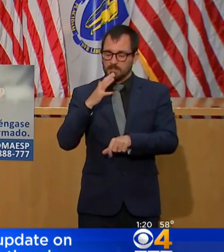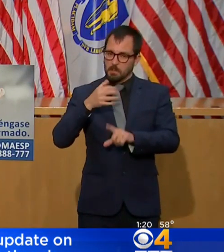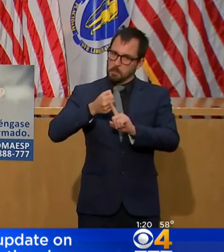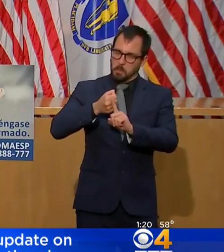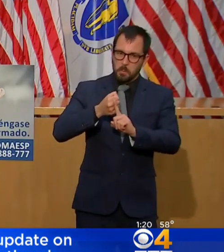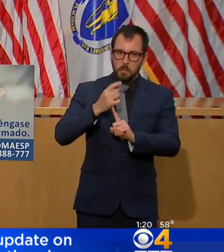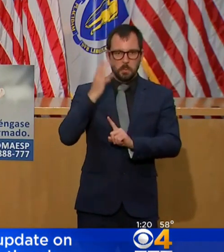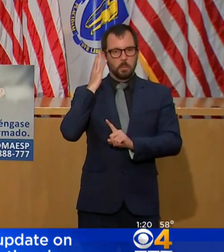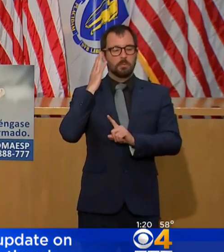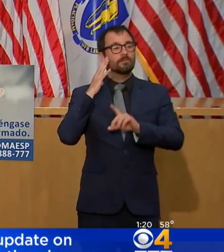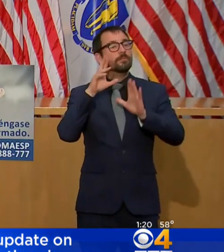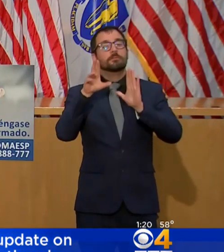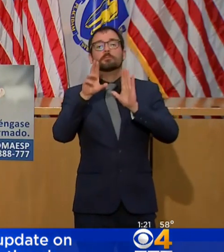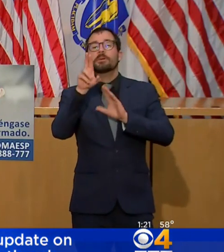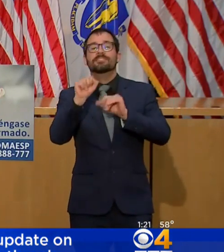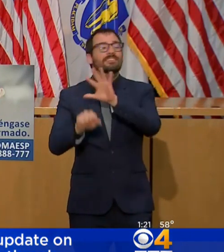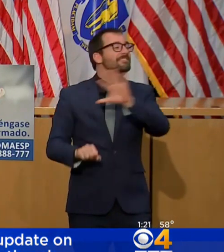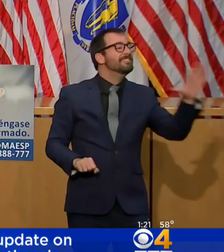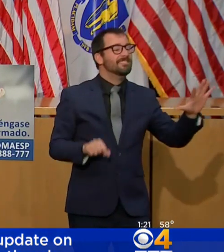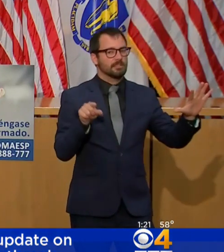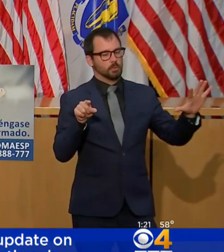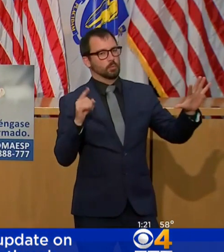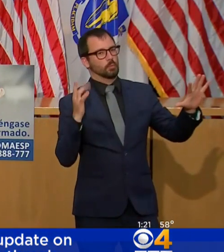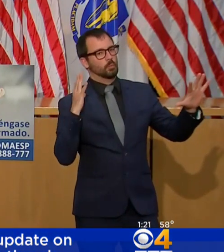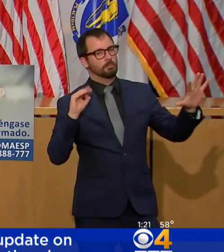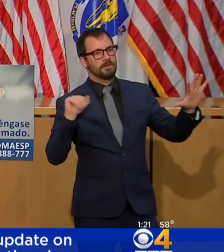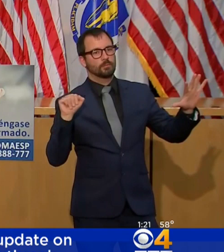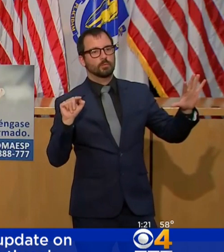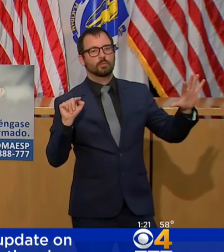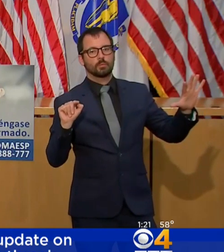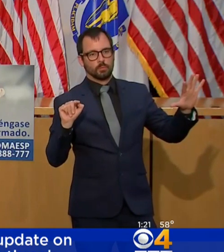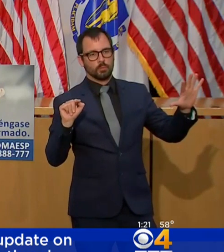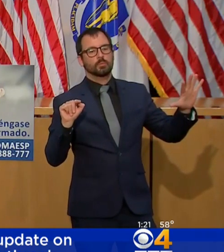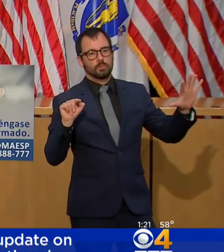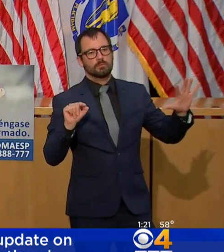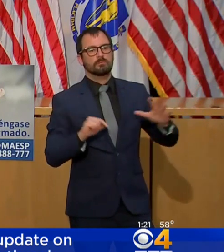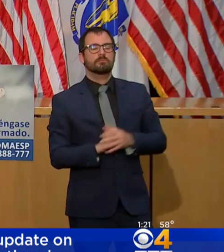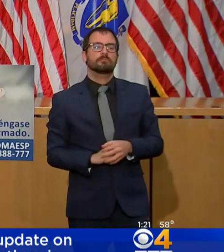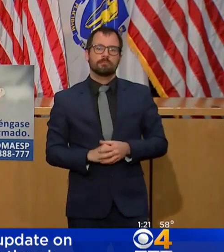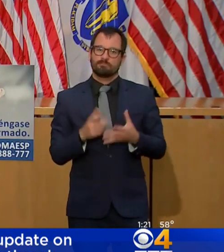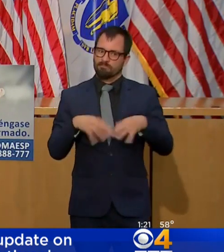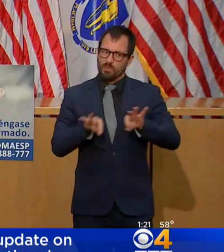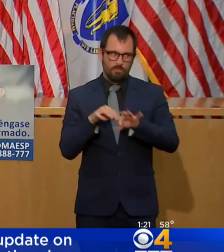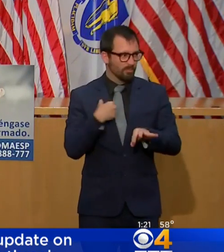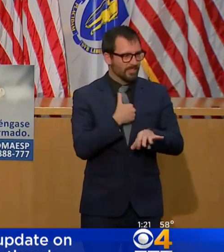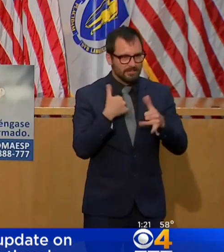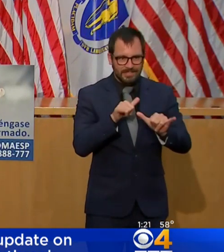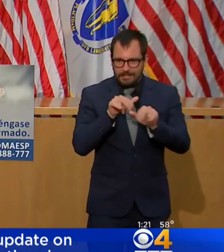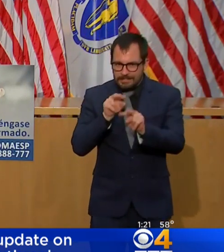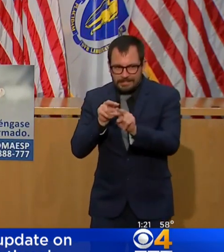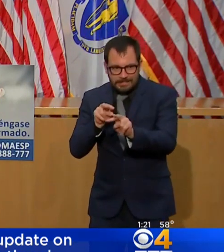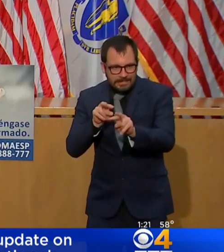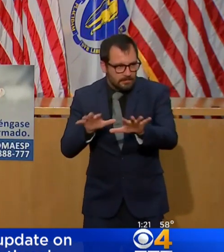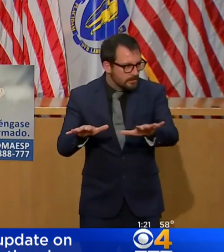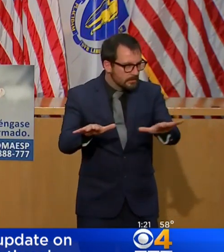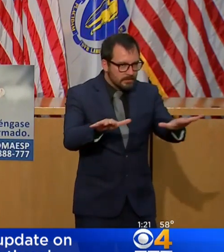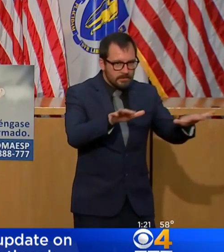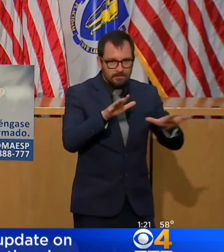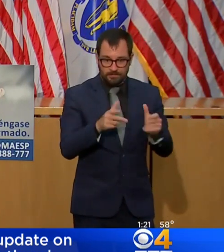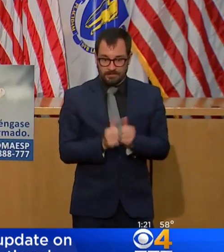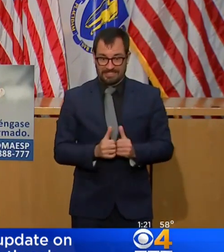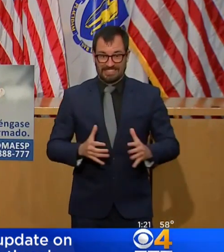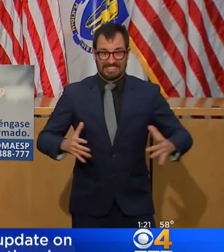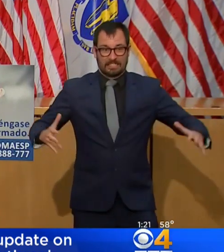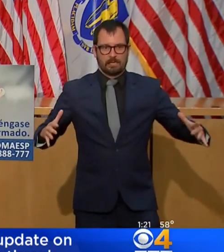infection rate, reduce the number of people who need serious hospital care, and make sure that our healthcare system is prepared to operate